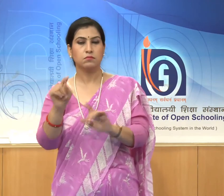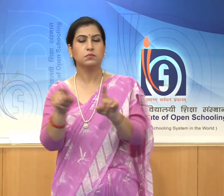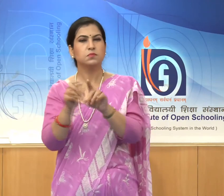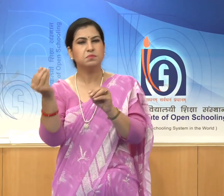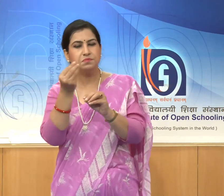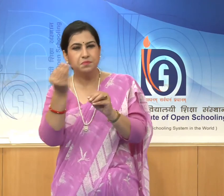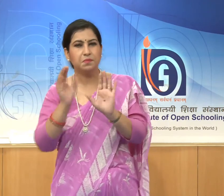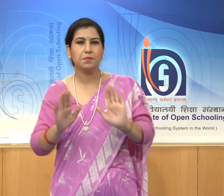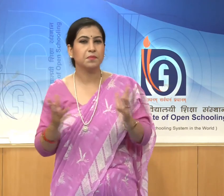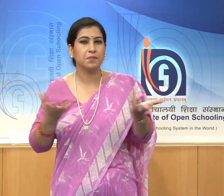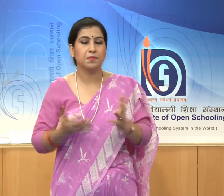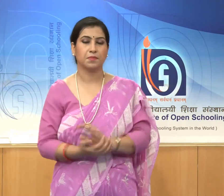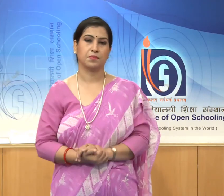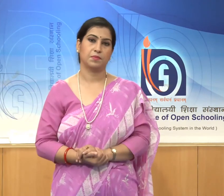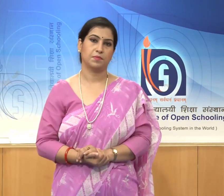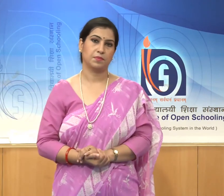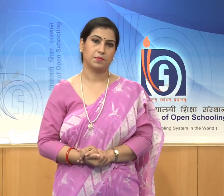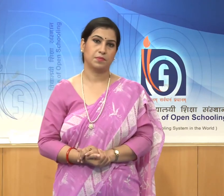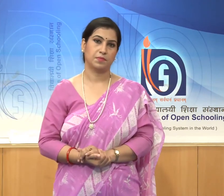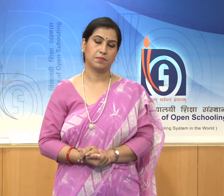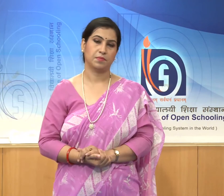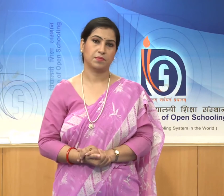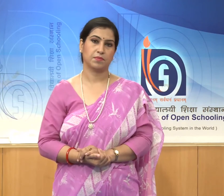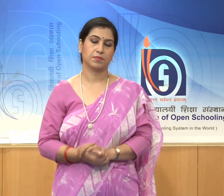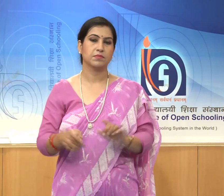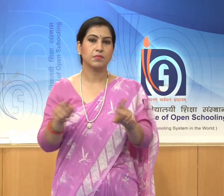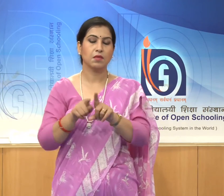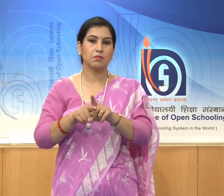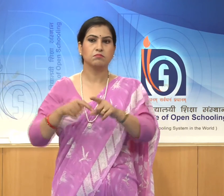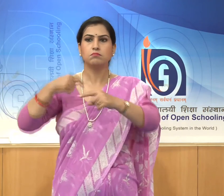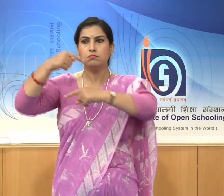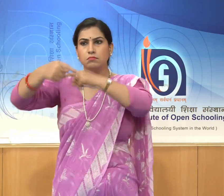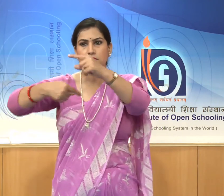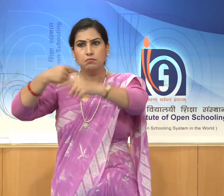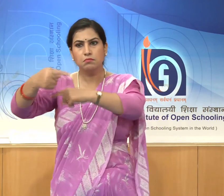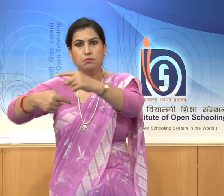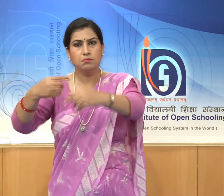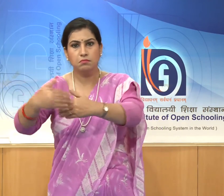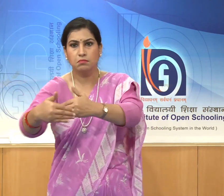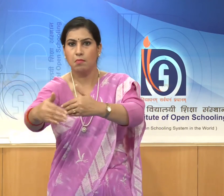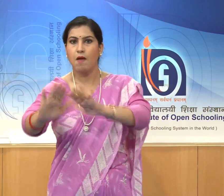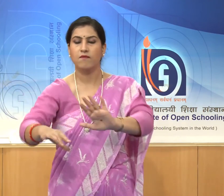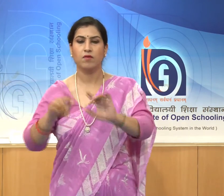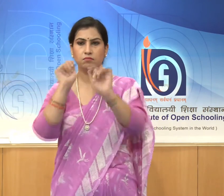affinity with